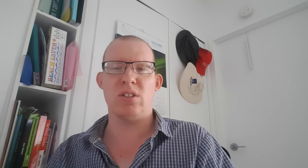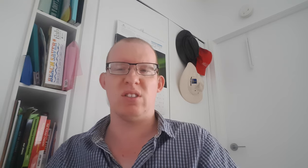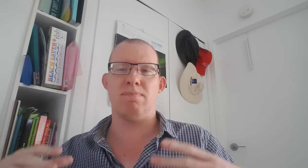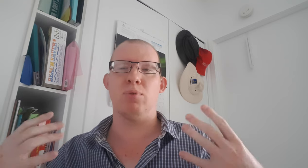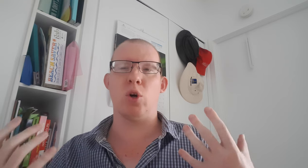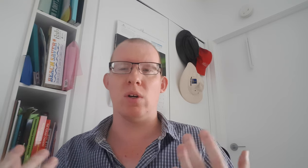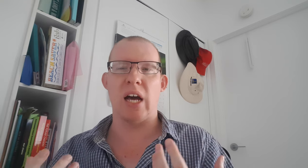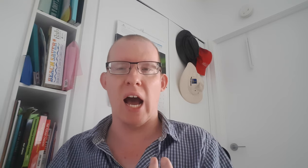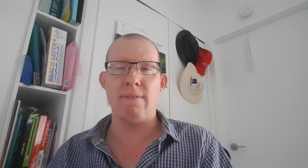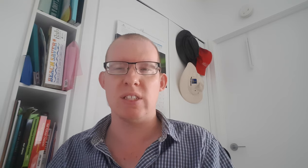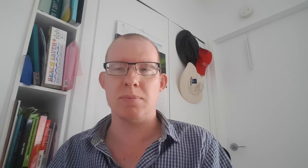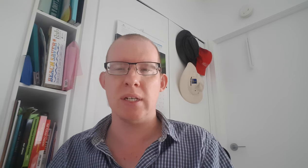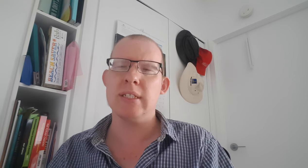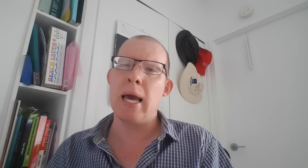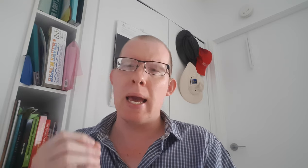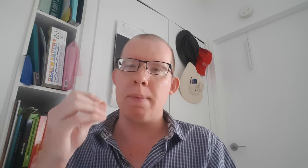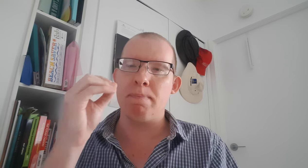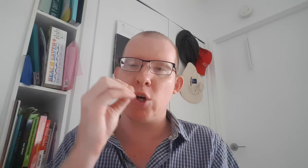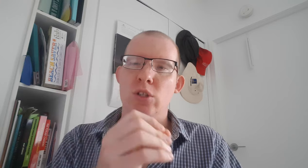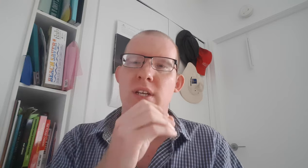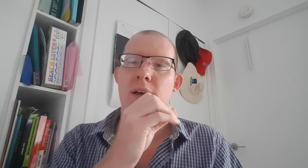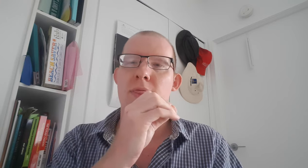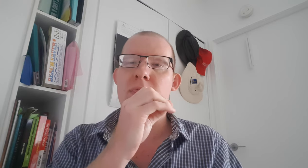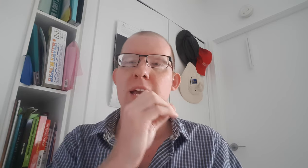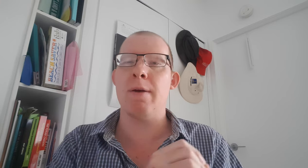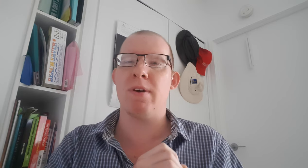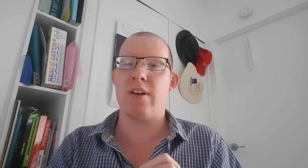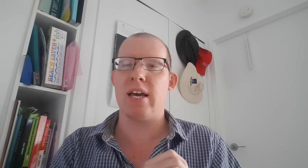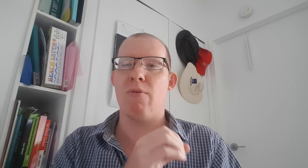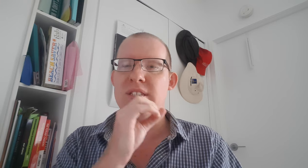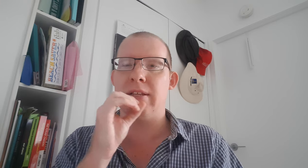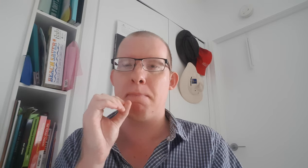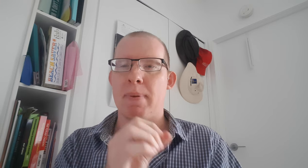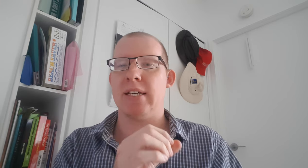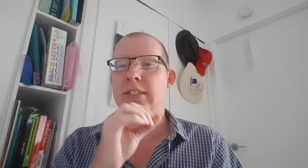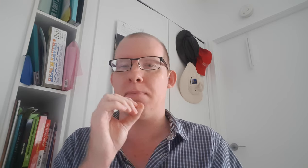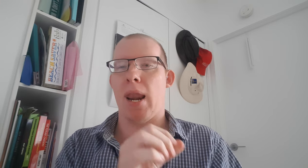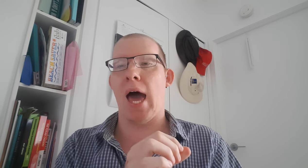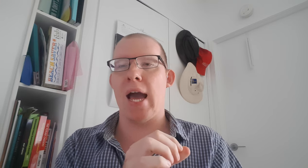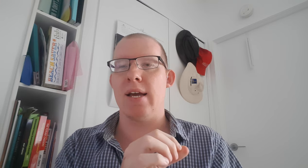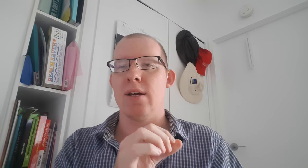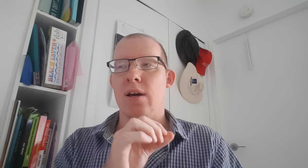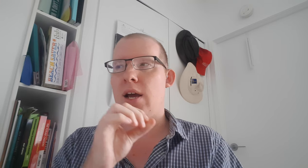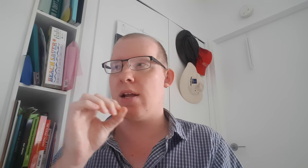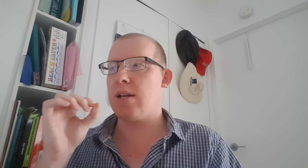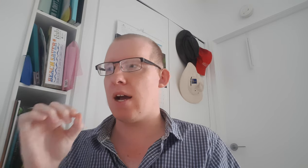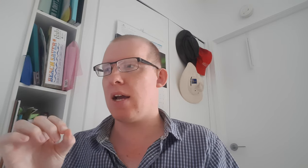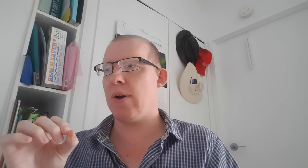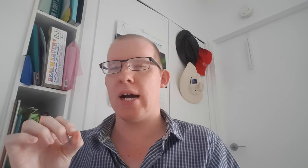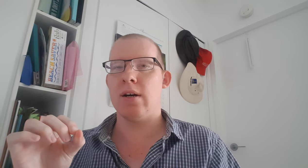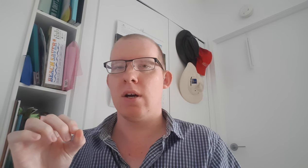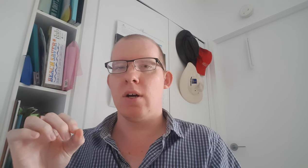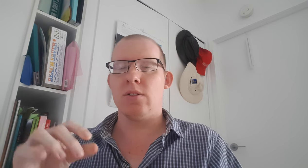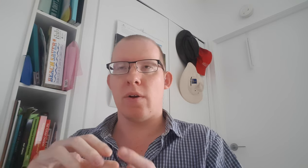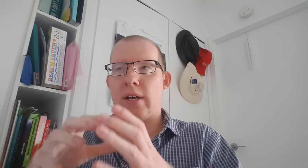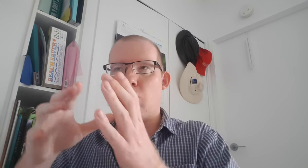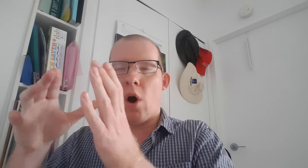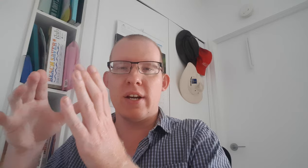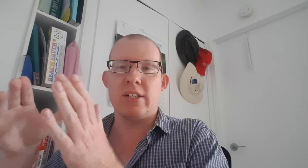just because I have a disability it's because the empathy it was the biggest play in that area. So that's why they